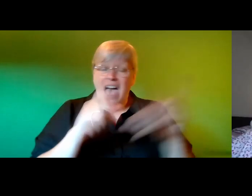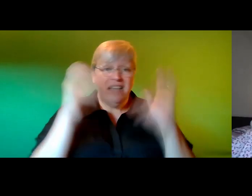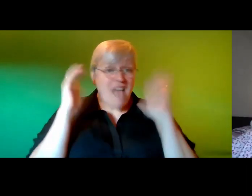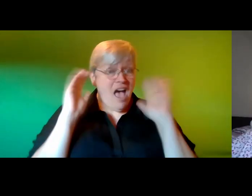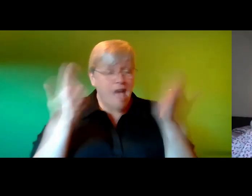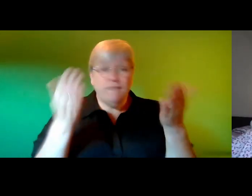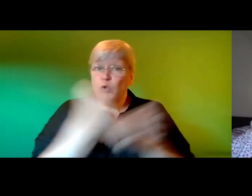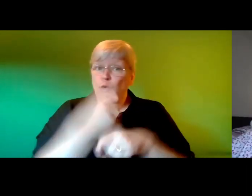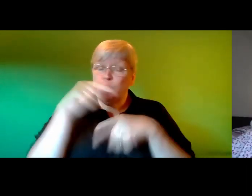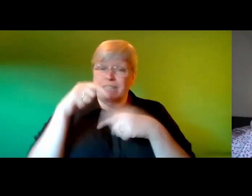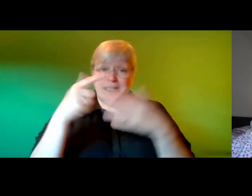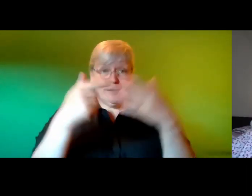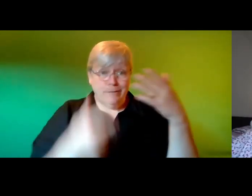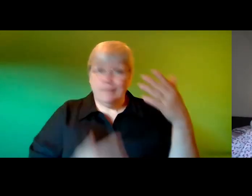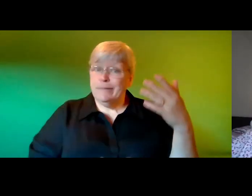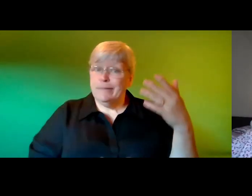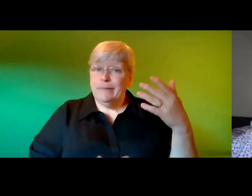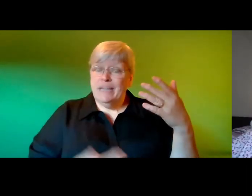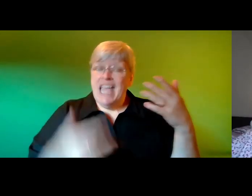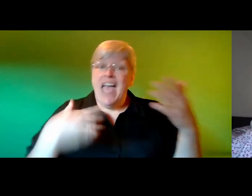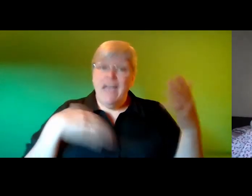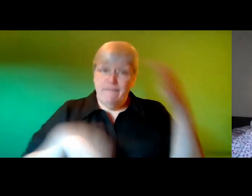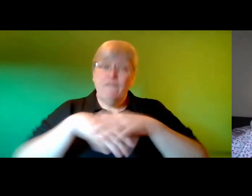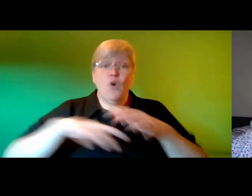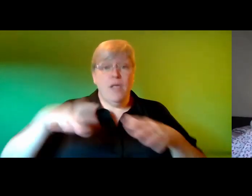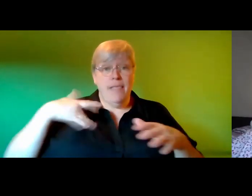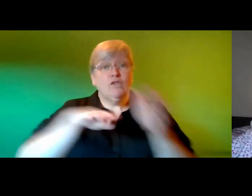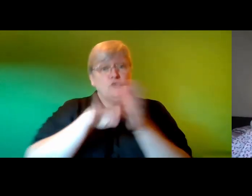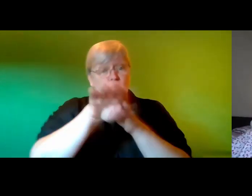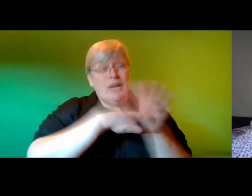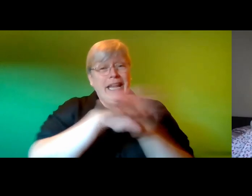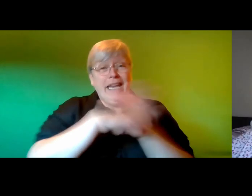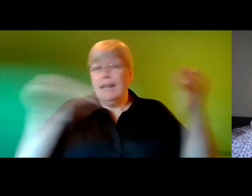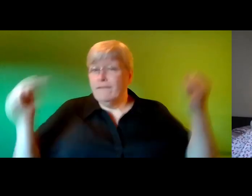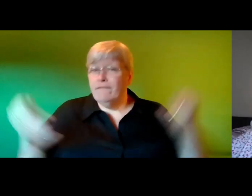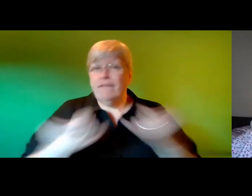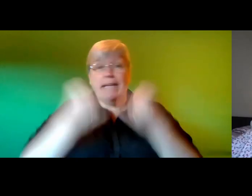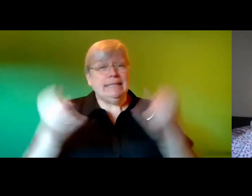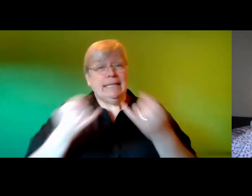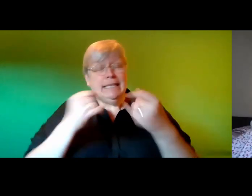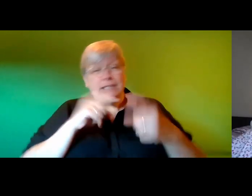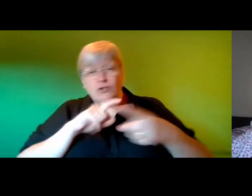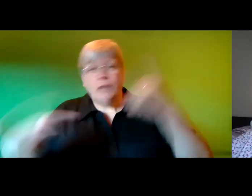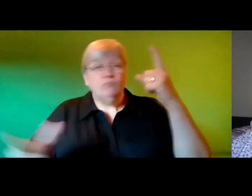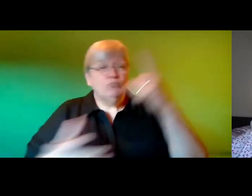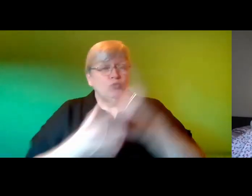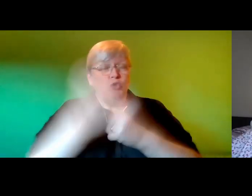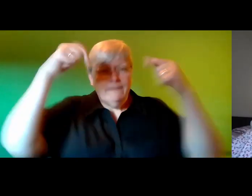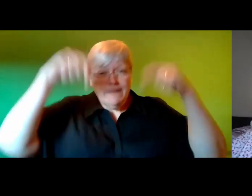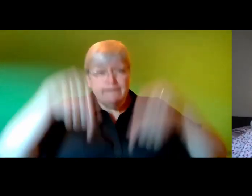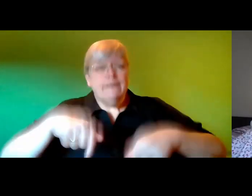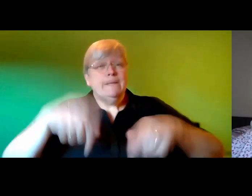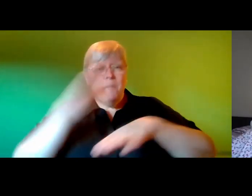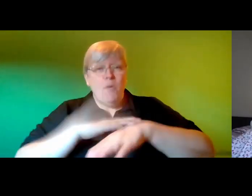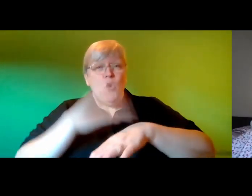he had spent his entire life training and fighting and striving for this moment and he wasn't going to let anyone or